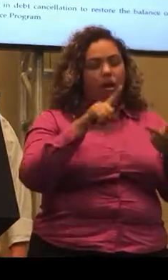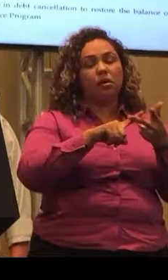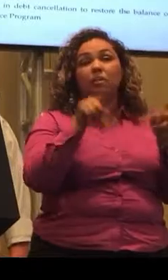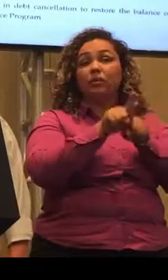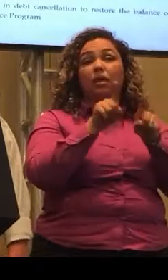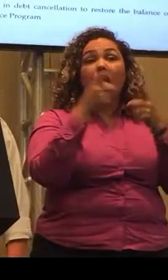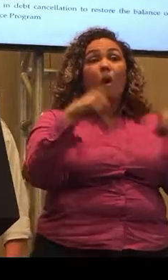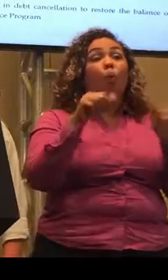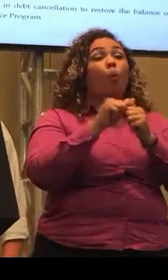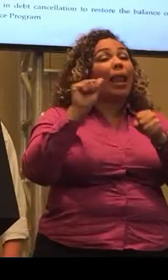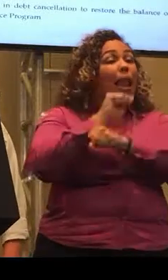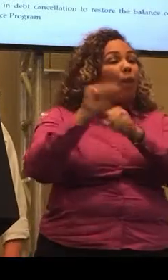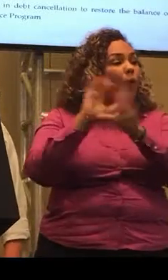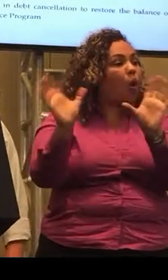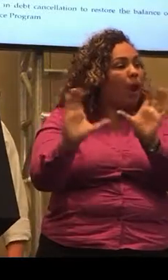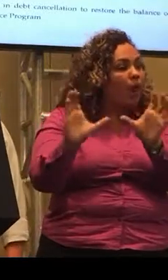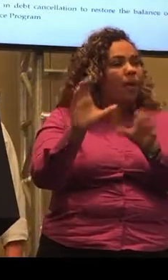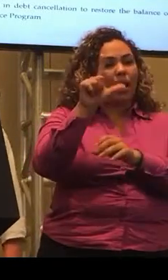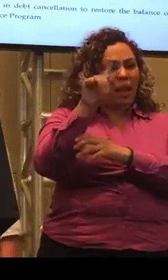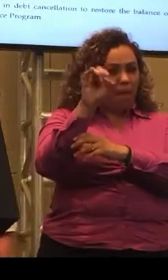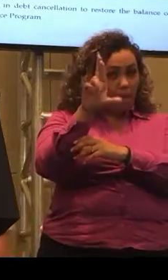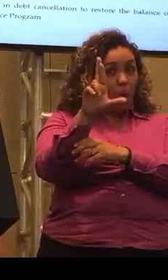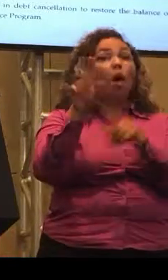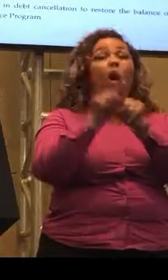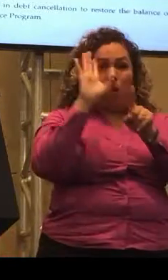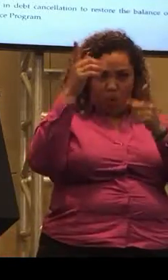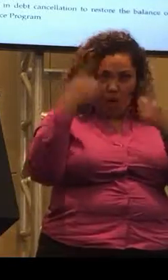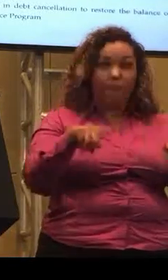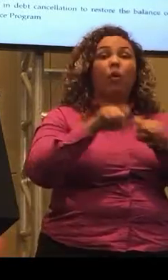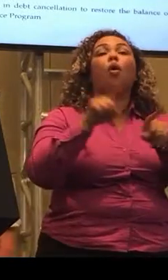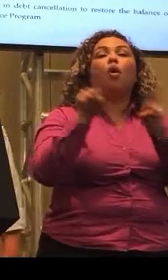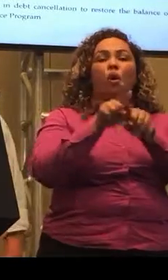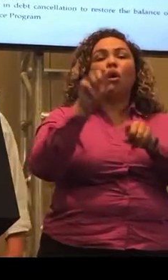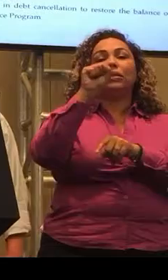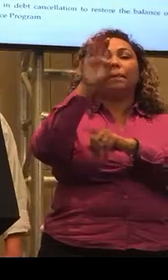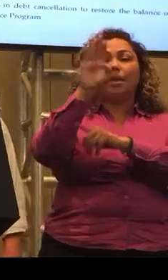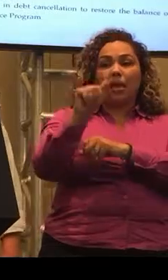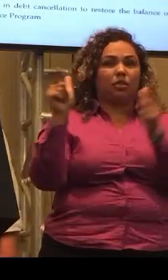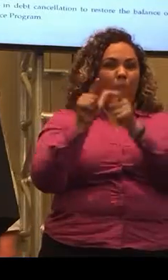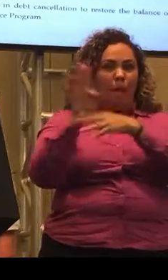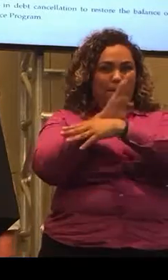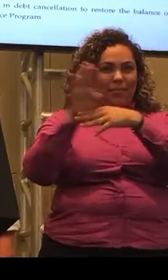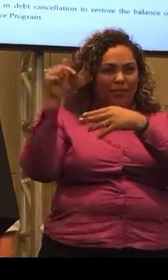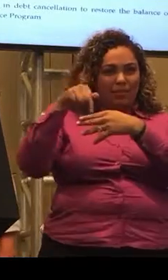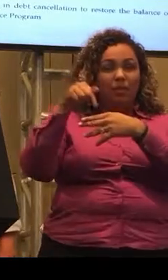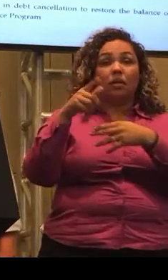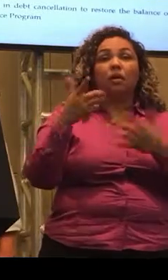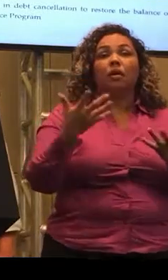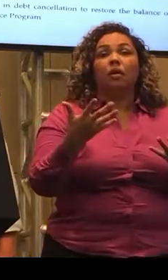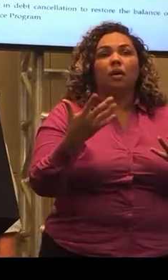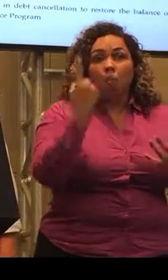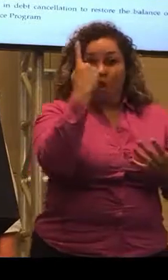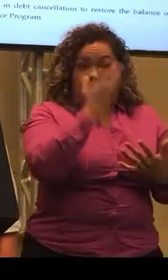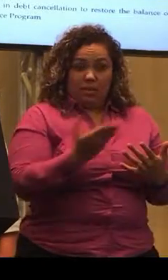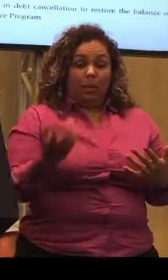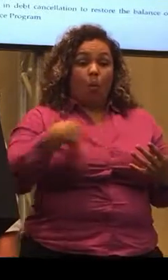with labor, and that will happen also with small businesses. One of the amendments that are already being filed is